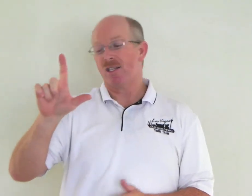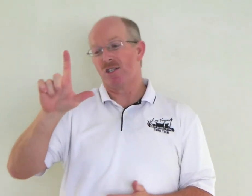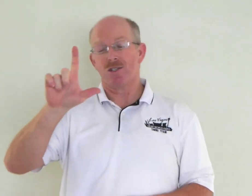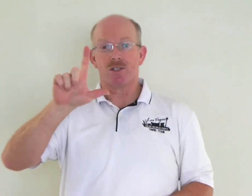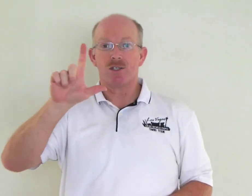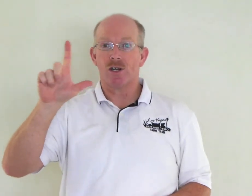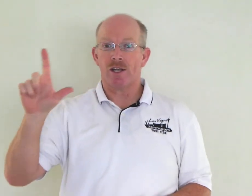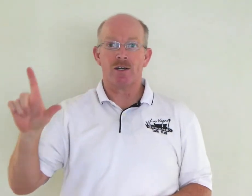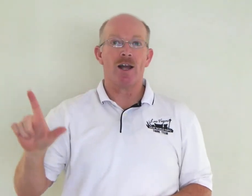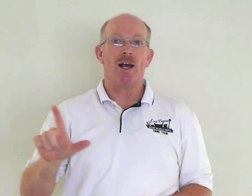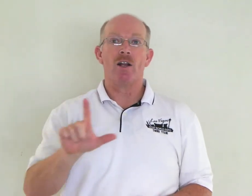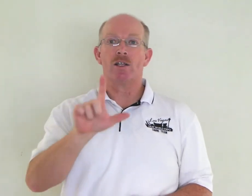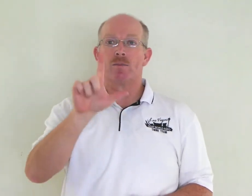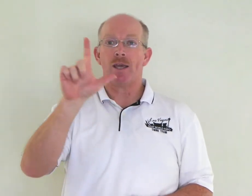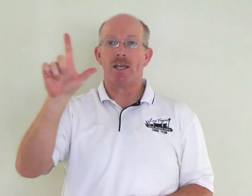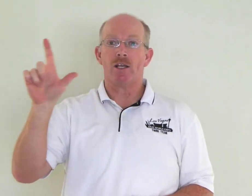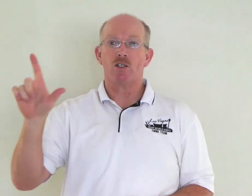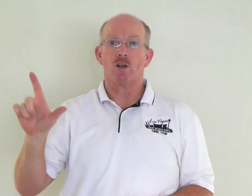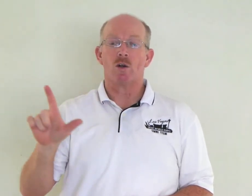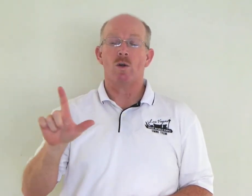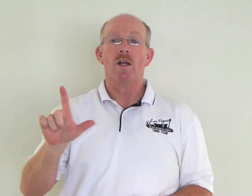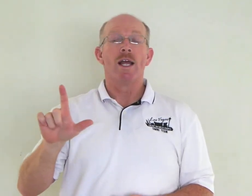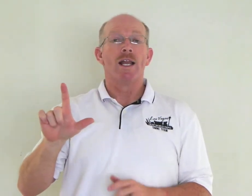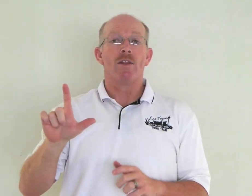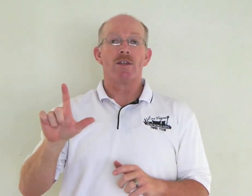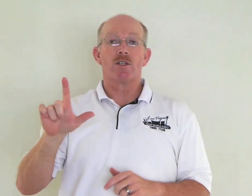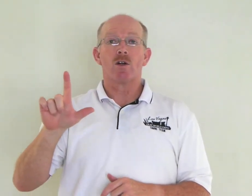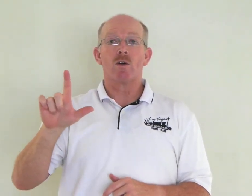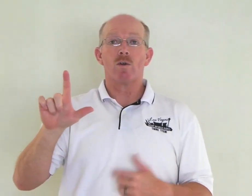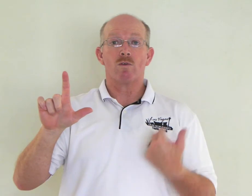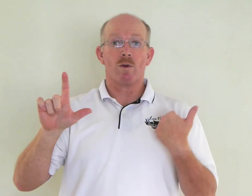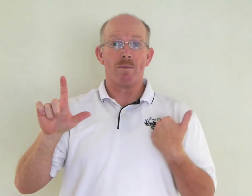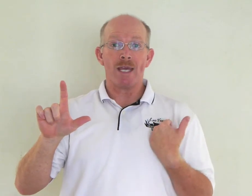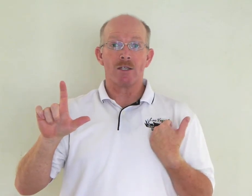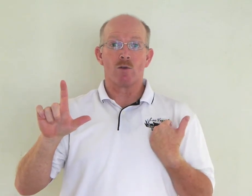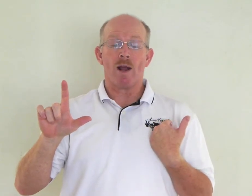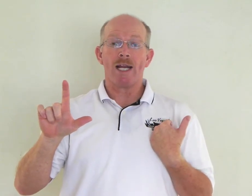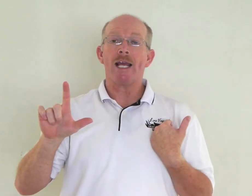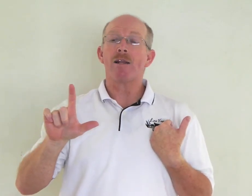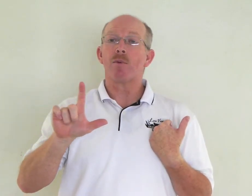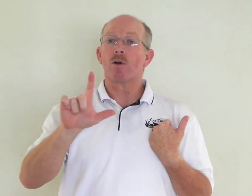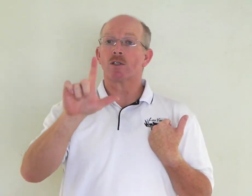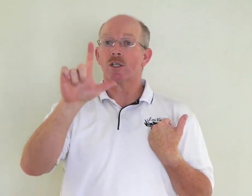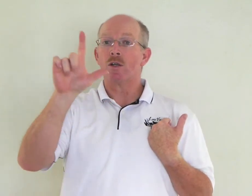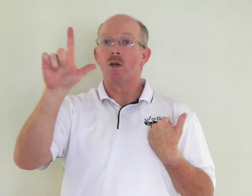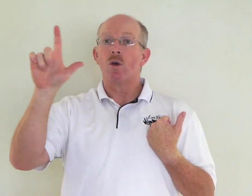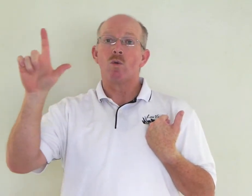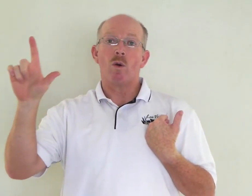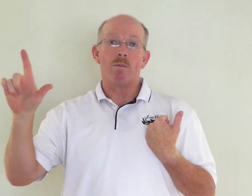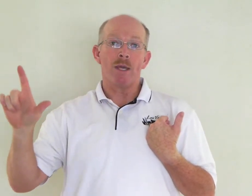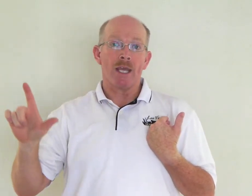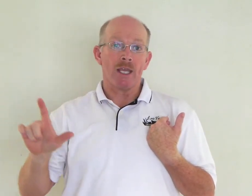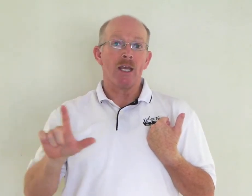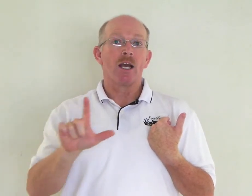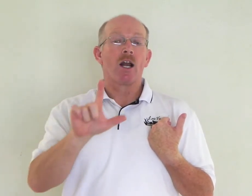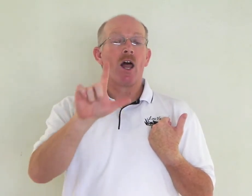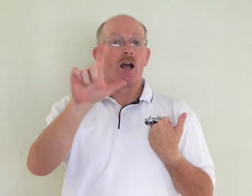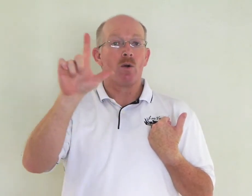it's just your letter L and you're making a circle. Now this circle, for me as a right-handed person, will be clockwise